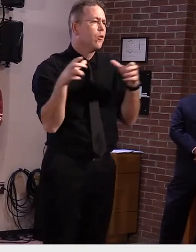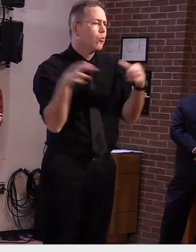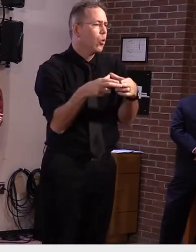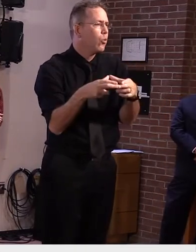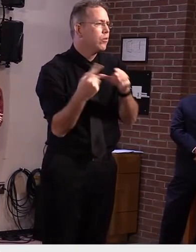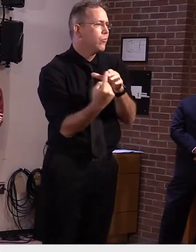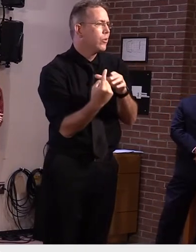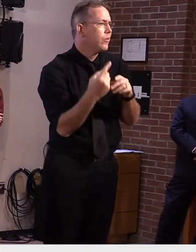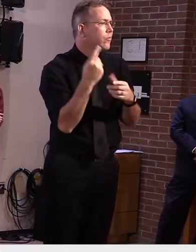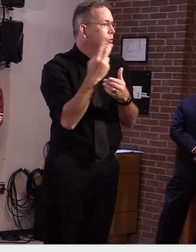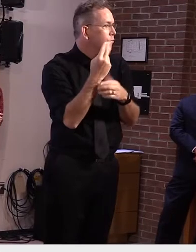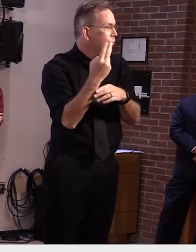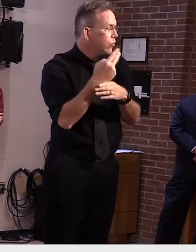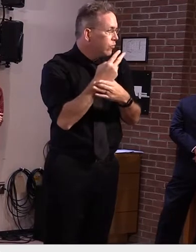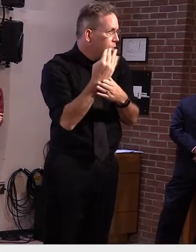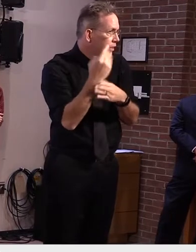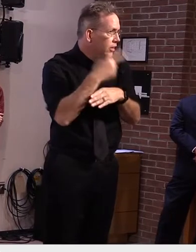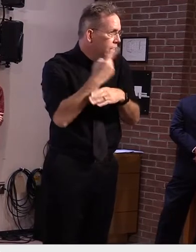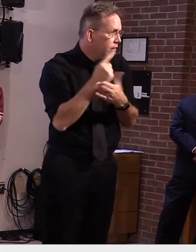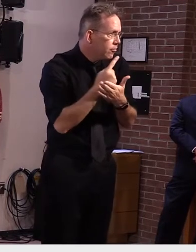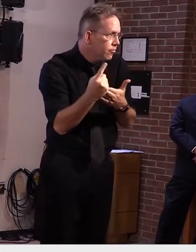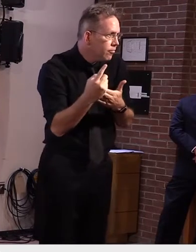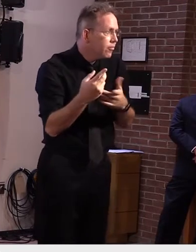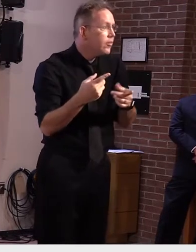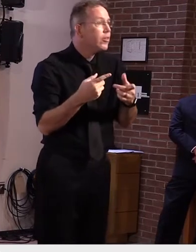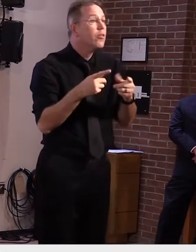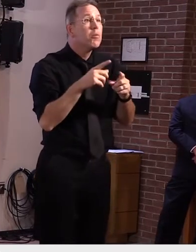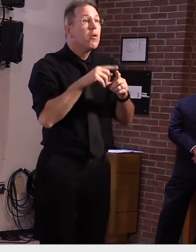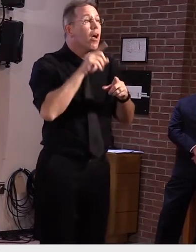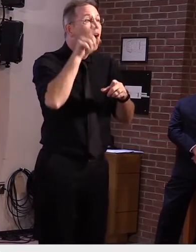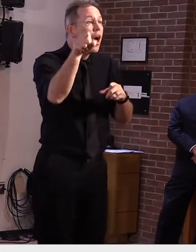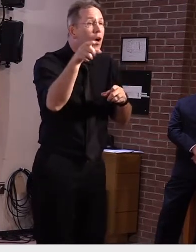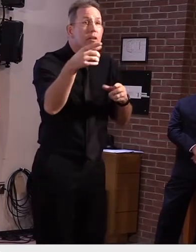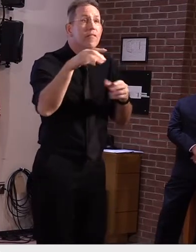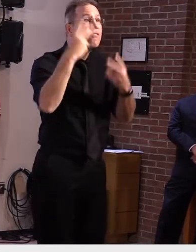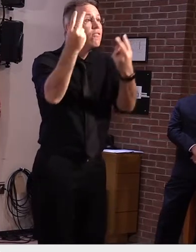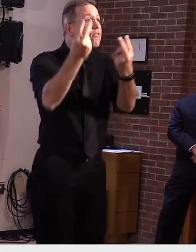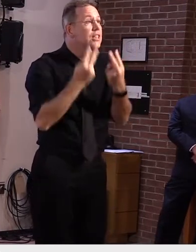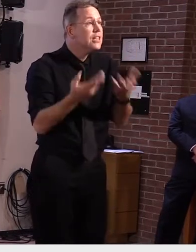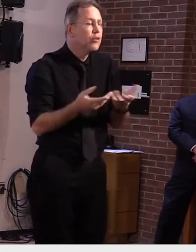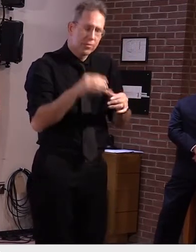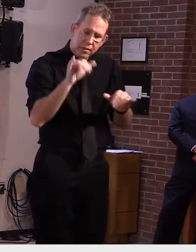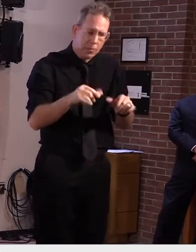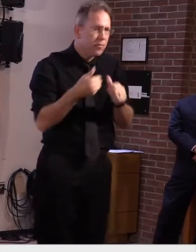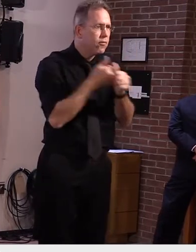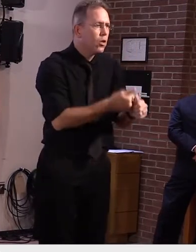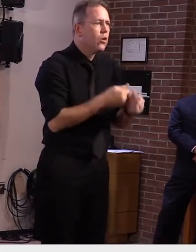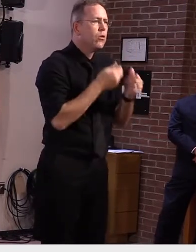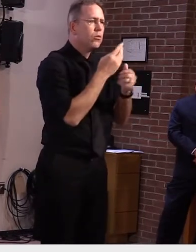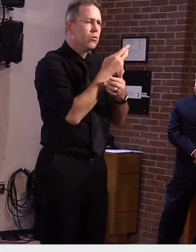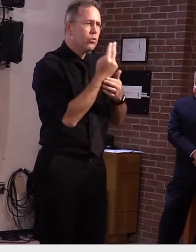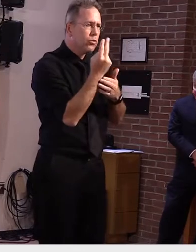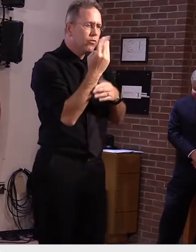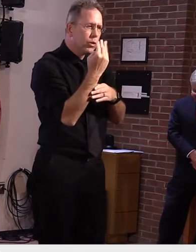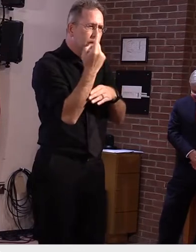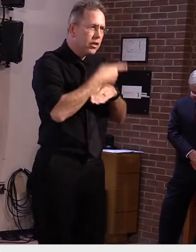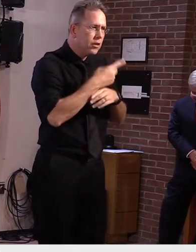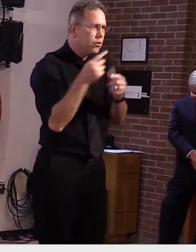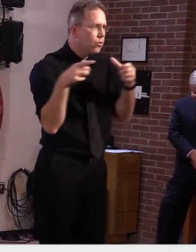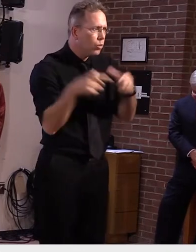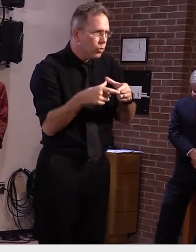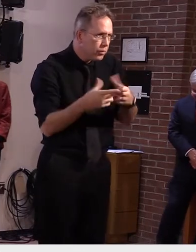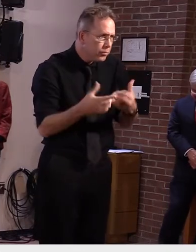our Vermont quarantine rules while they're here. We all want to see our friends and family who live farther away,